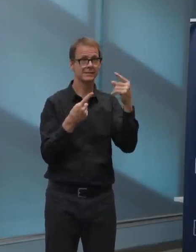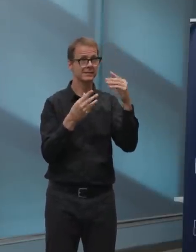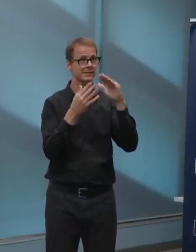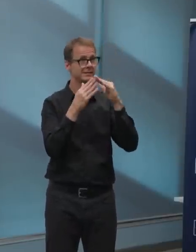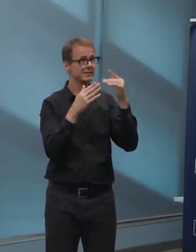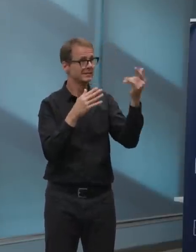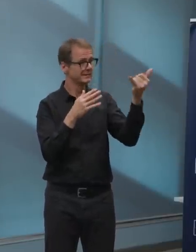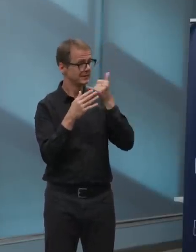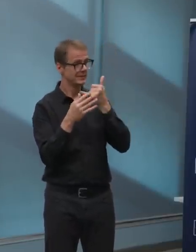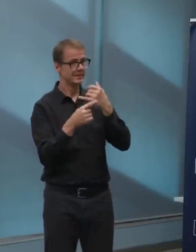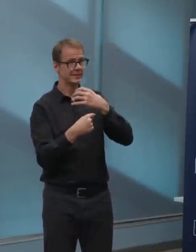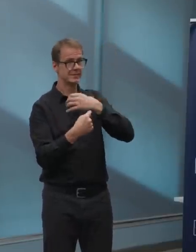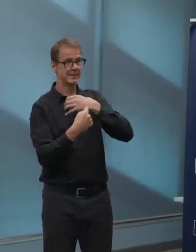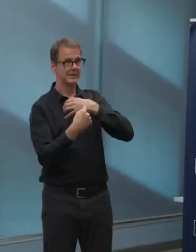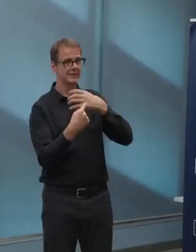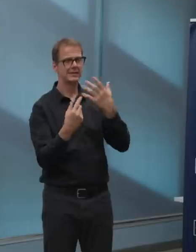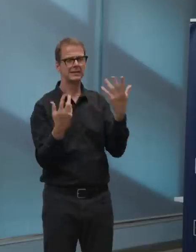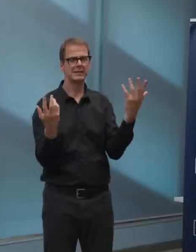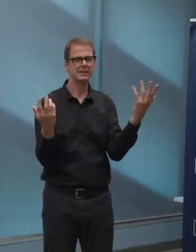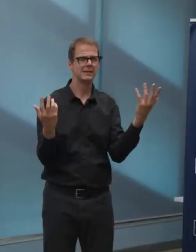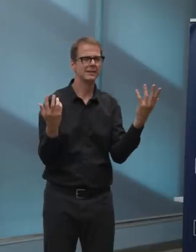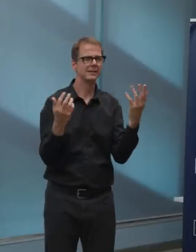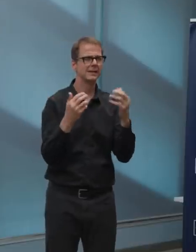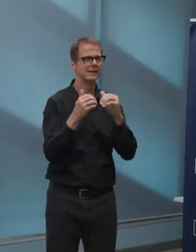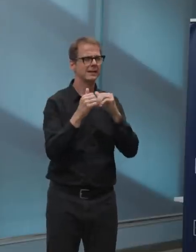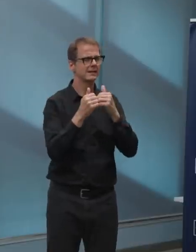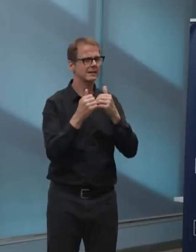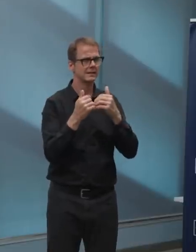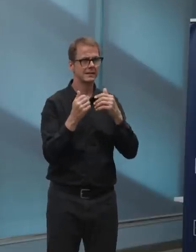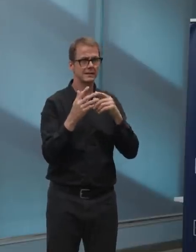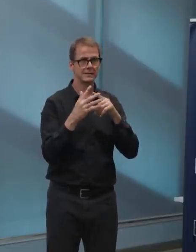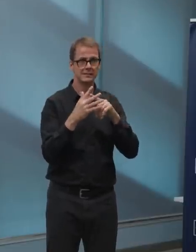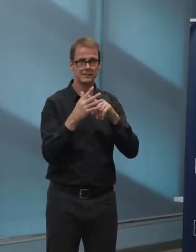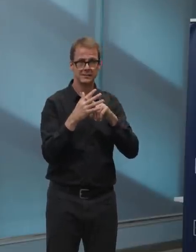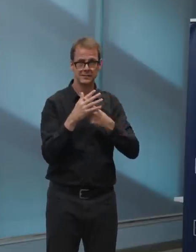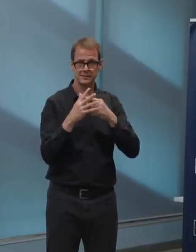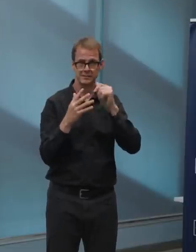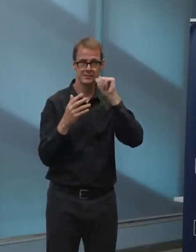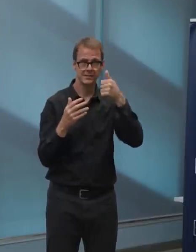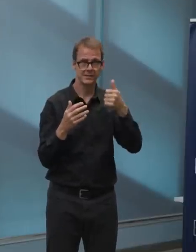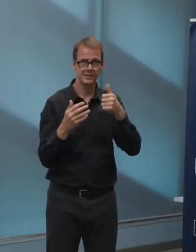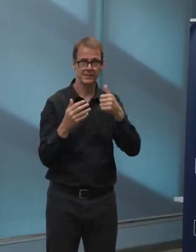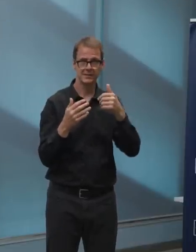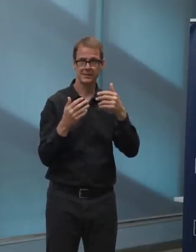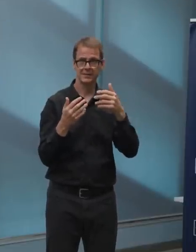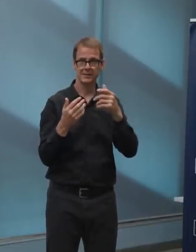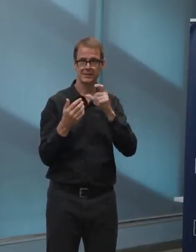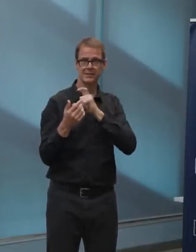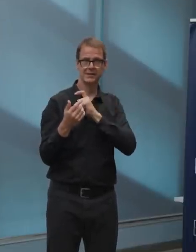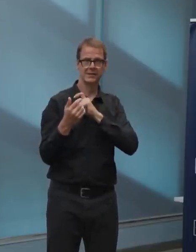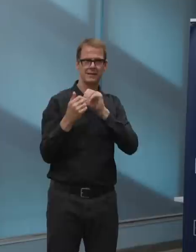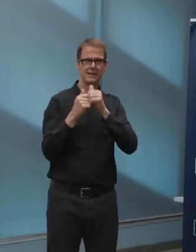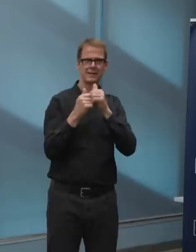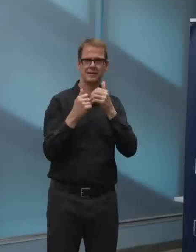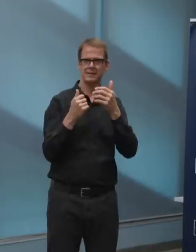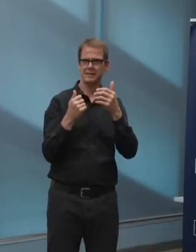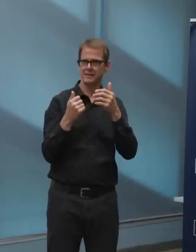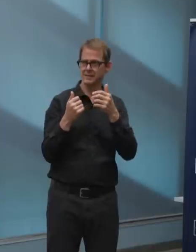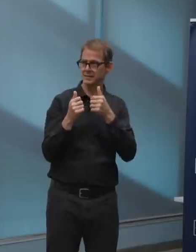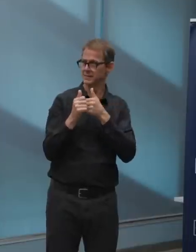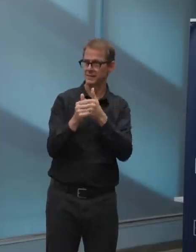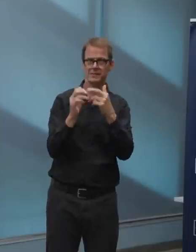compliance on a go forward basis starting tomorrow? So, it will be ongoing monitoring by our peace officers. Um, that,